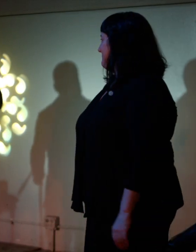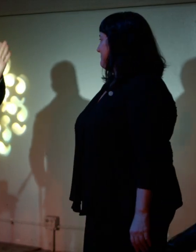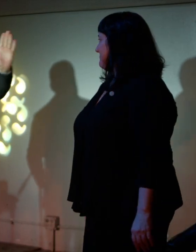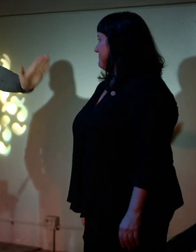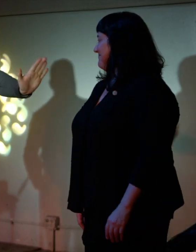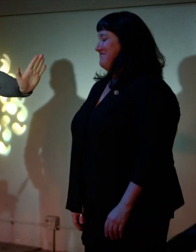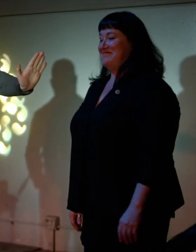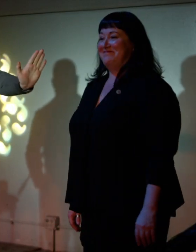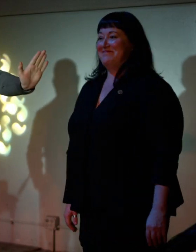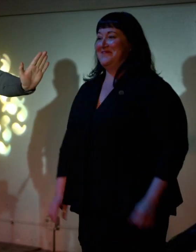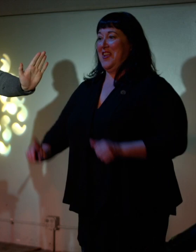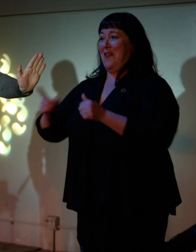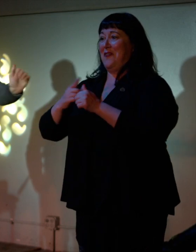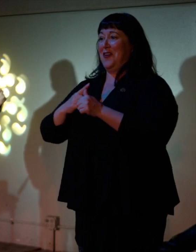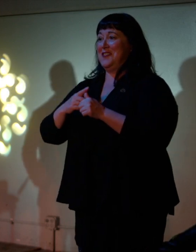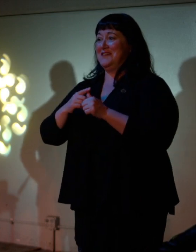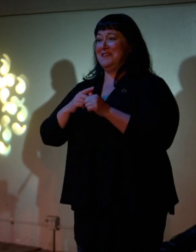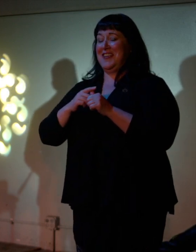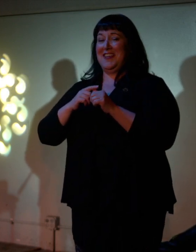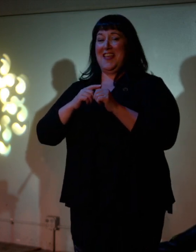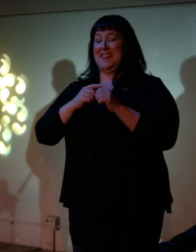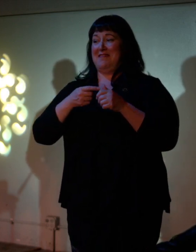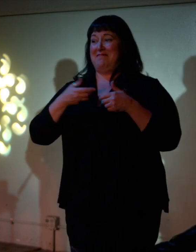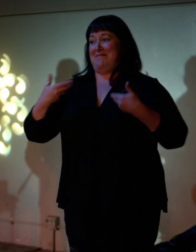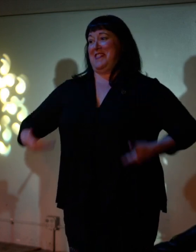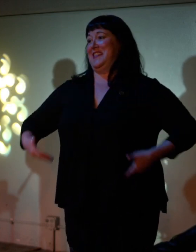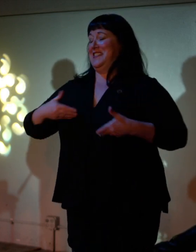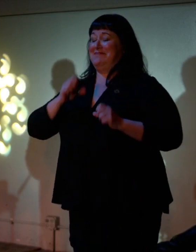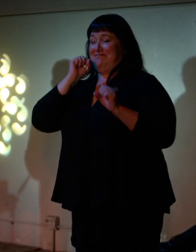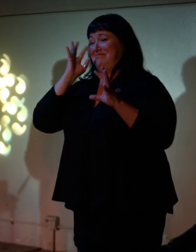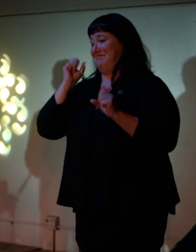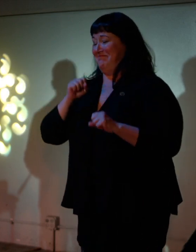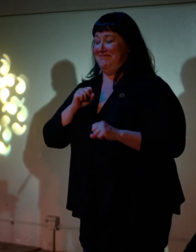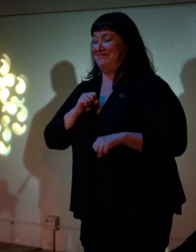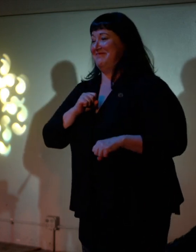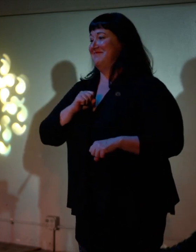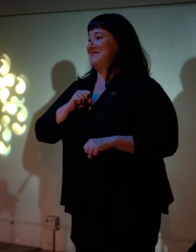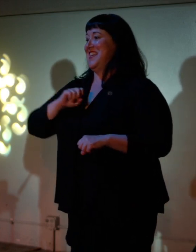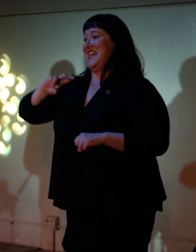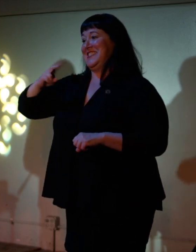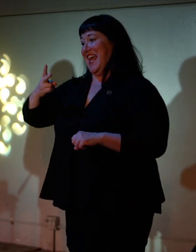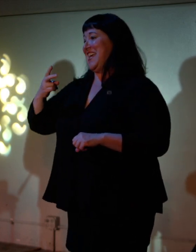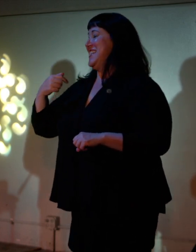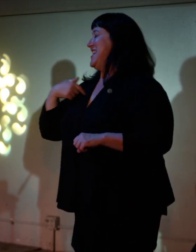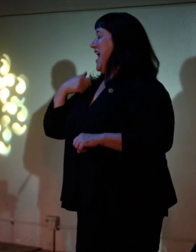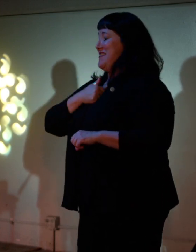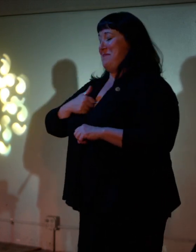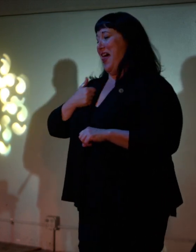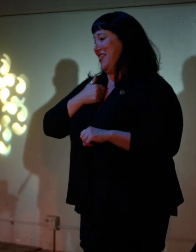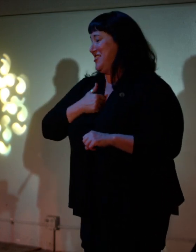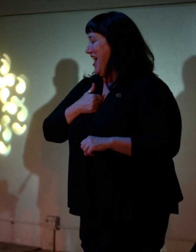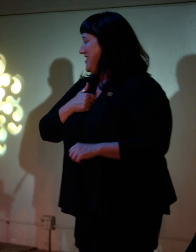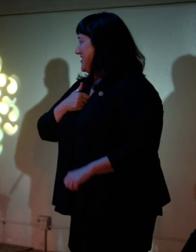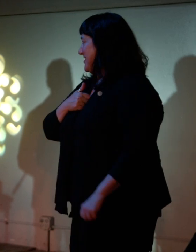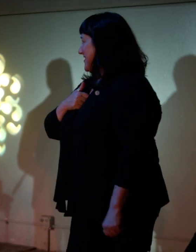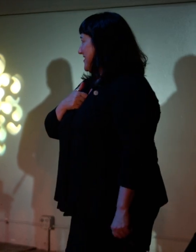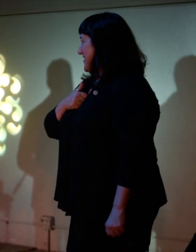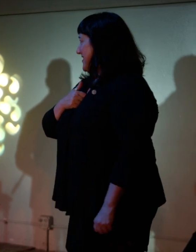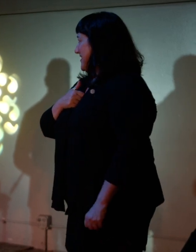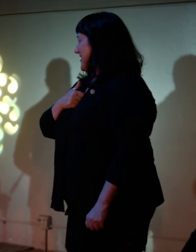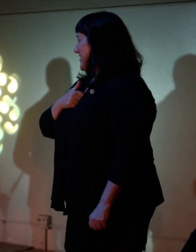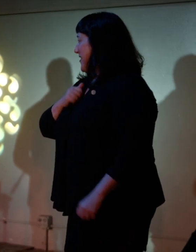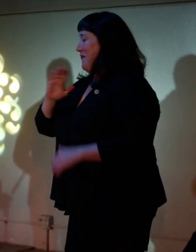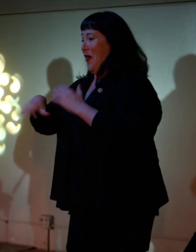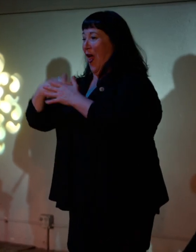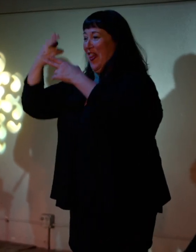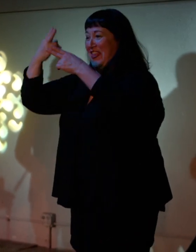First, I want to say that this is really incredible. And secondly, apologize for all of